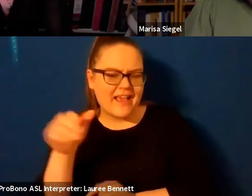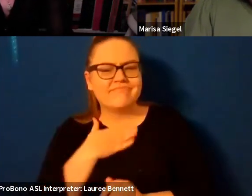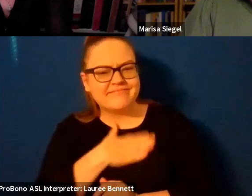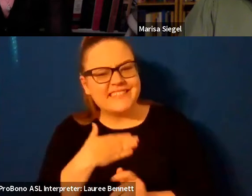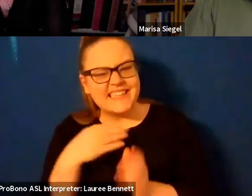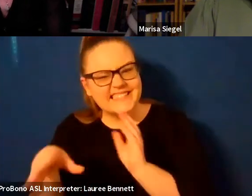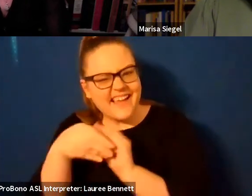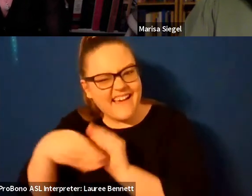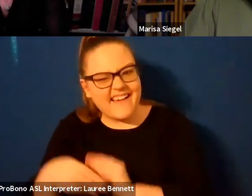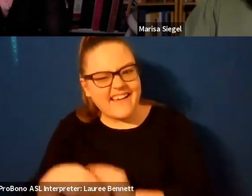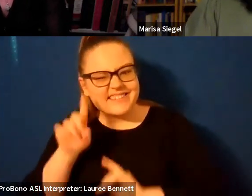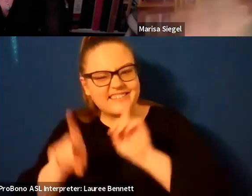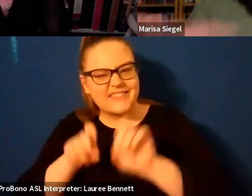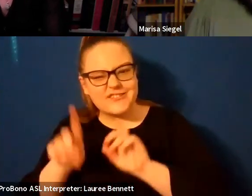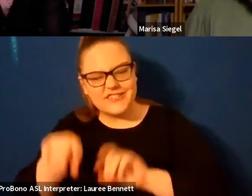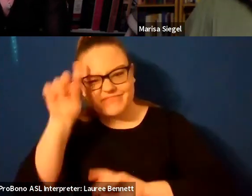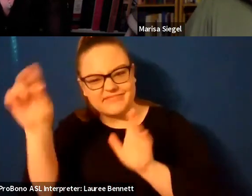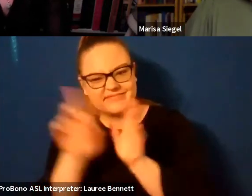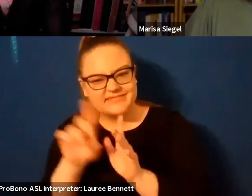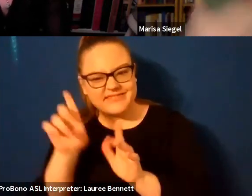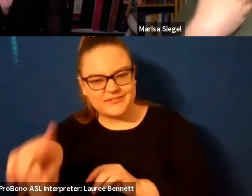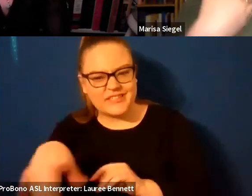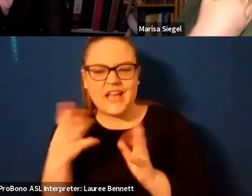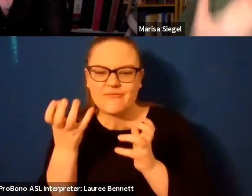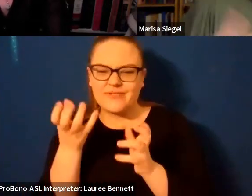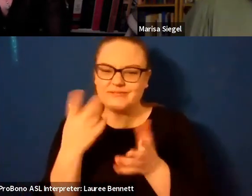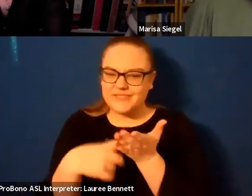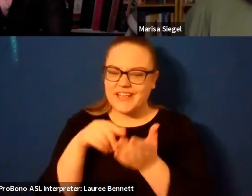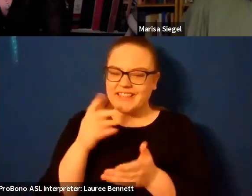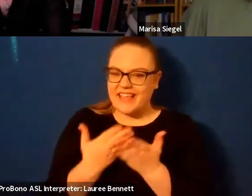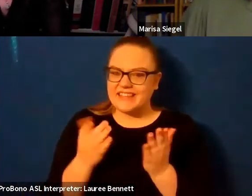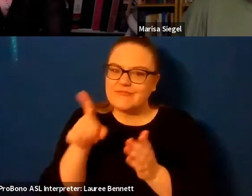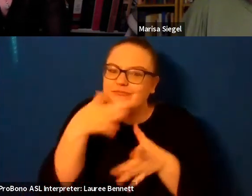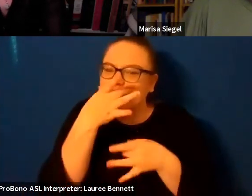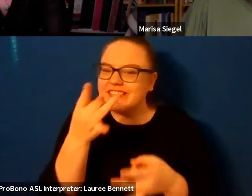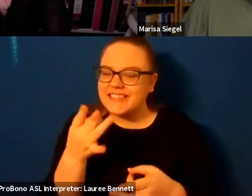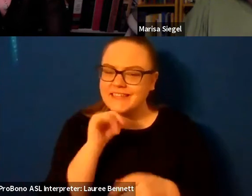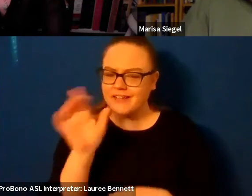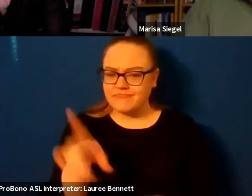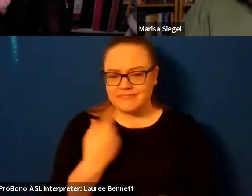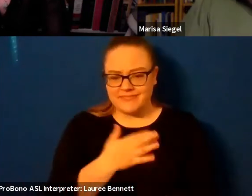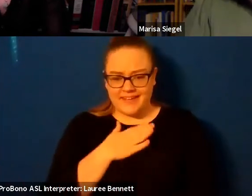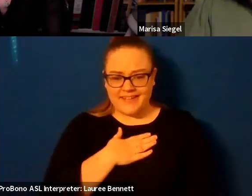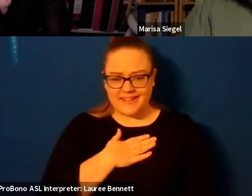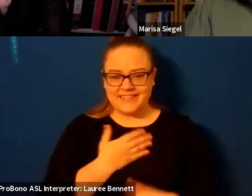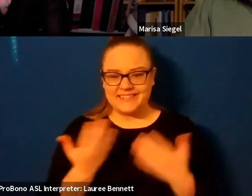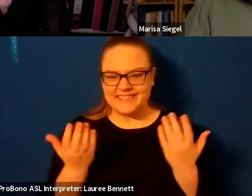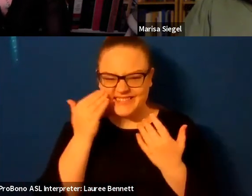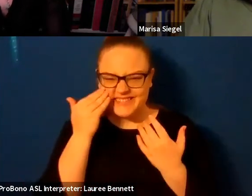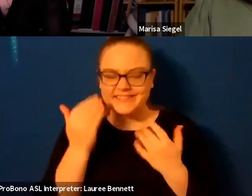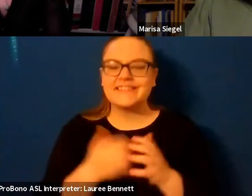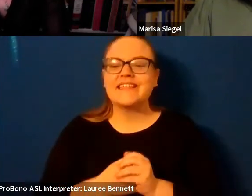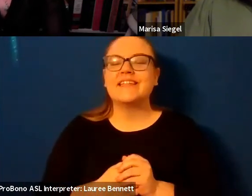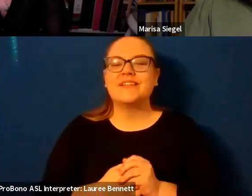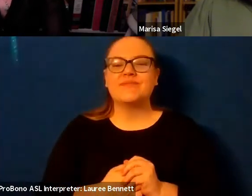more there so that we can we can talk about things you want to hear us talk about and not just what i what i want to hear the readers talk about um